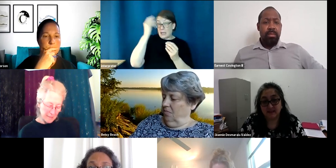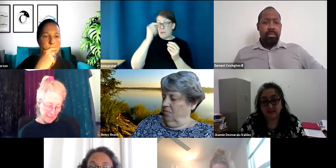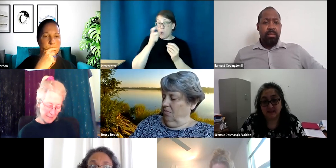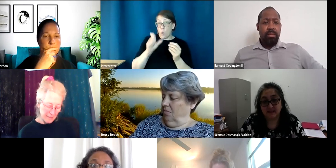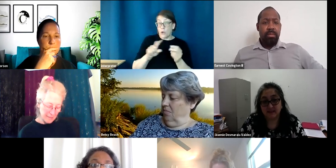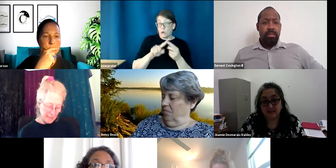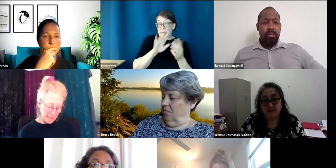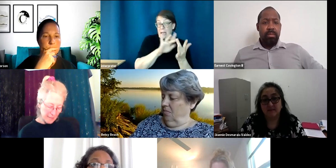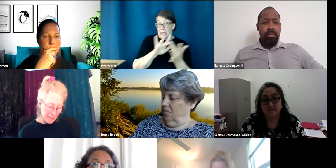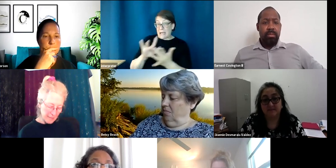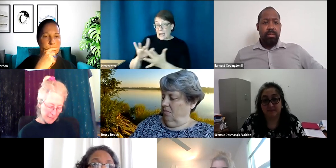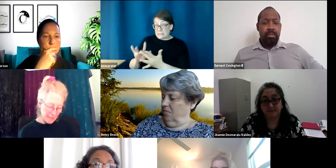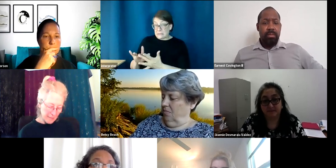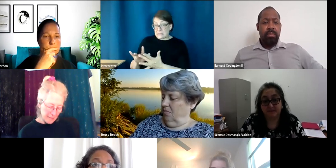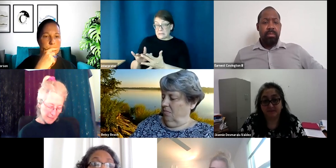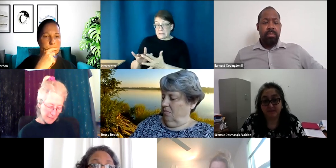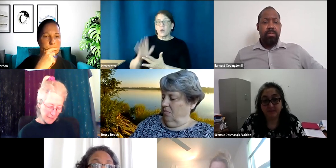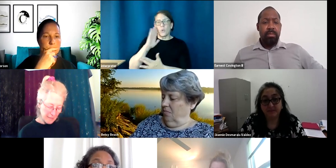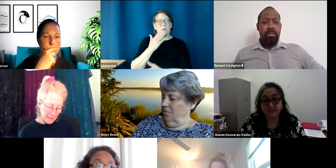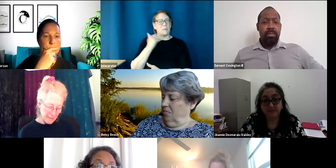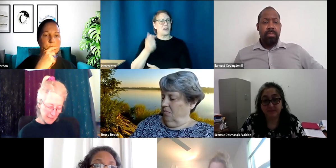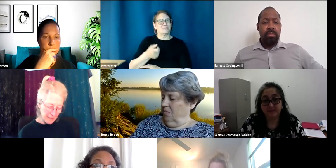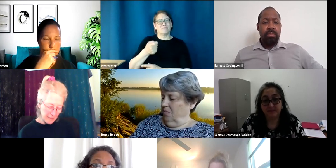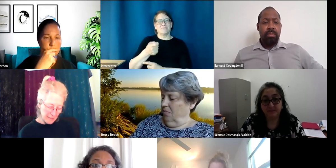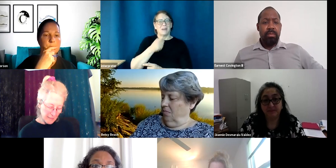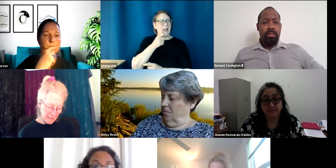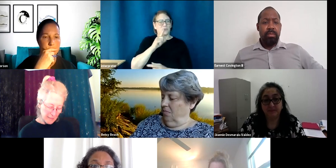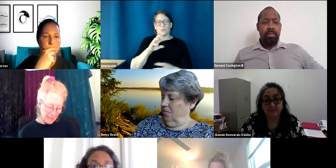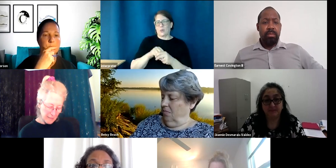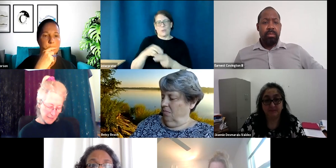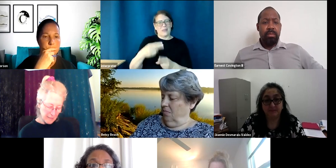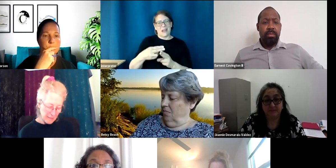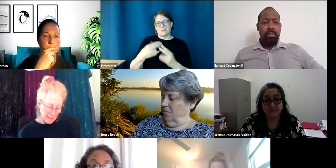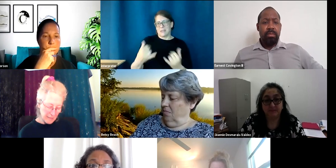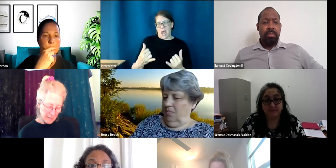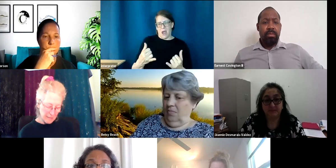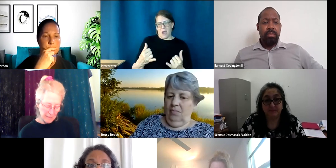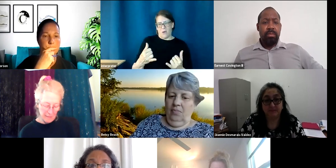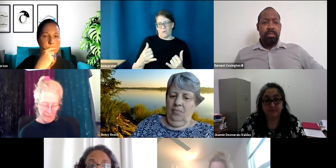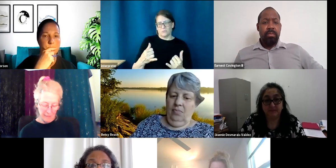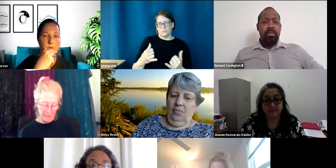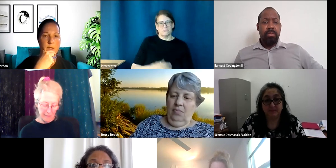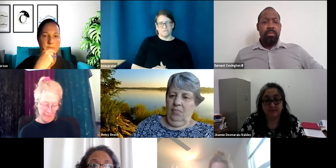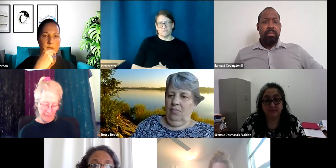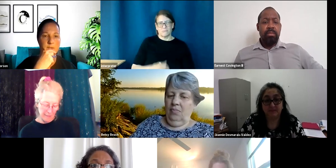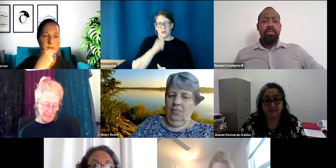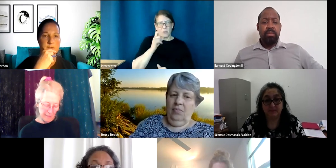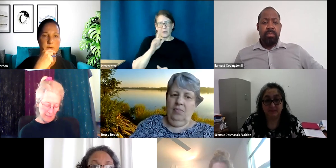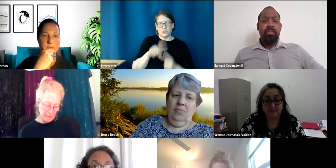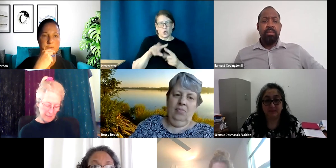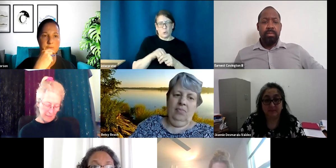it would be better not to include the names at this point until that's more definitive. Okay, I think that sounds